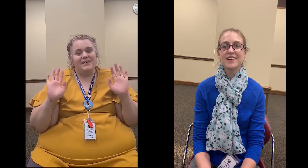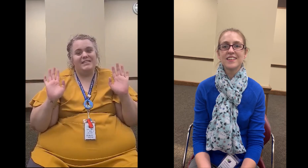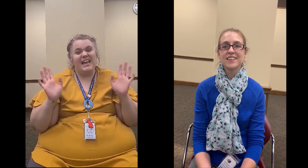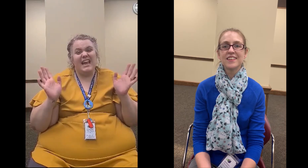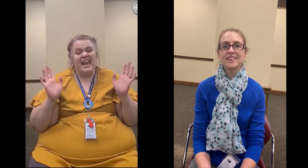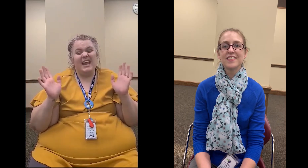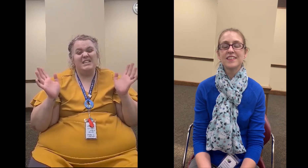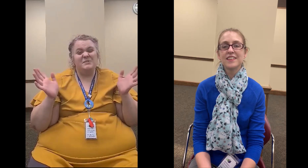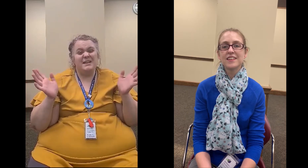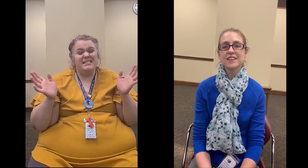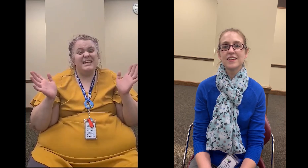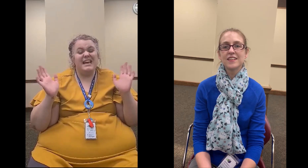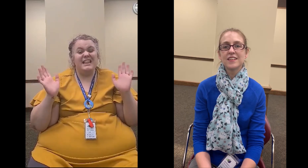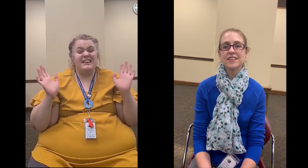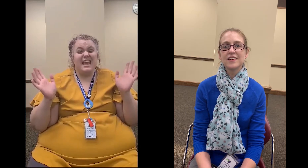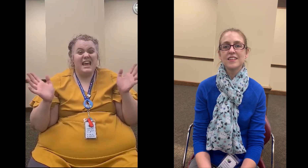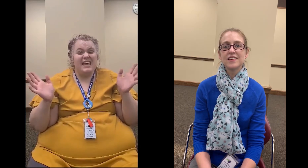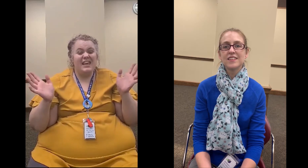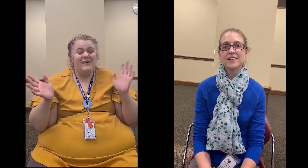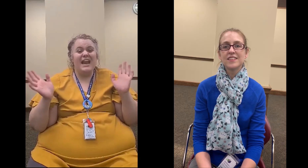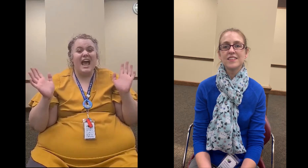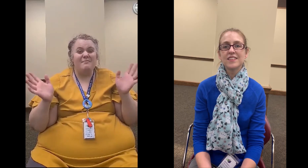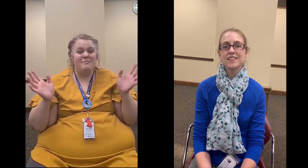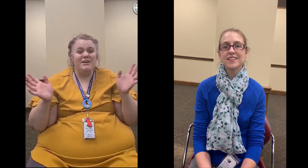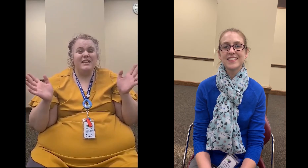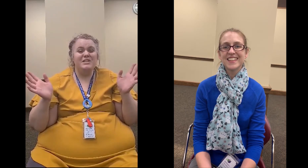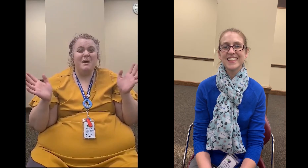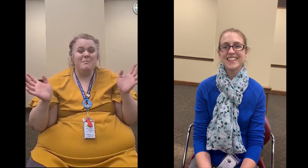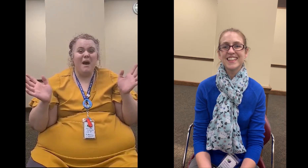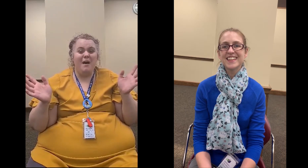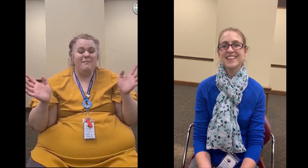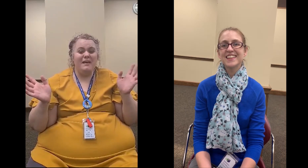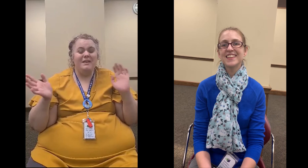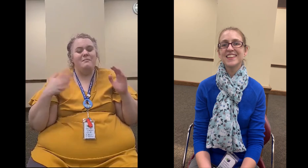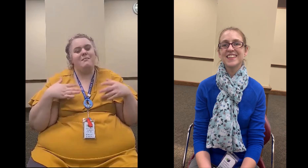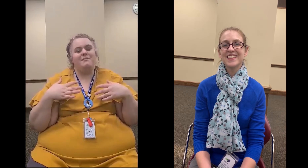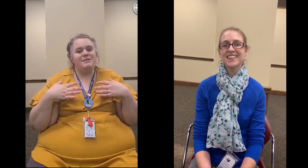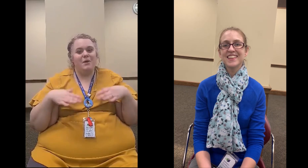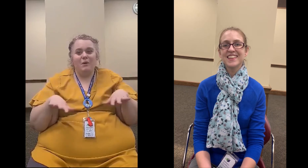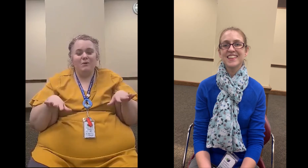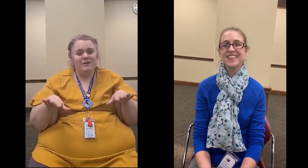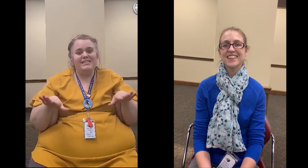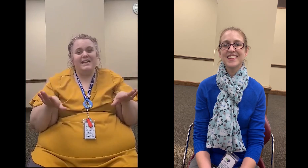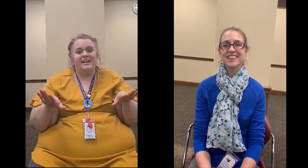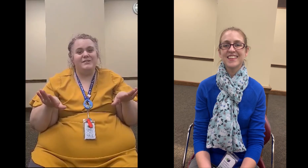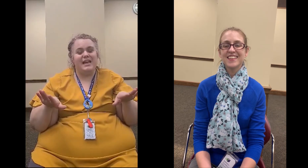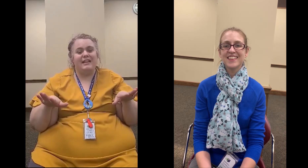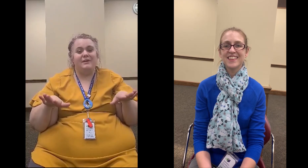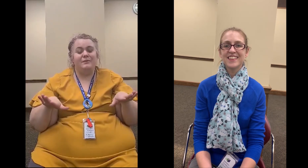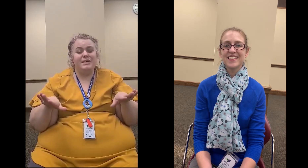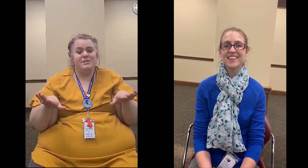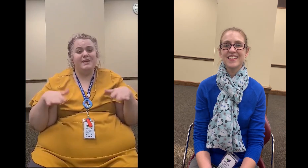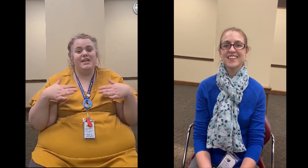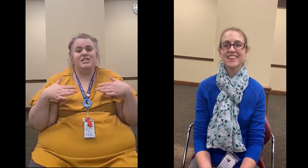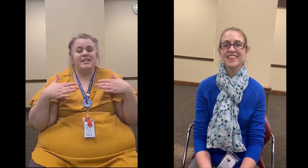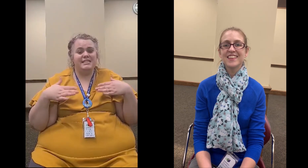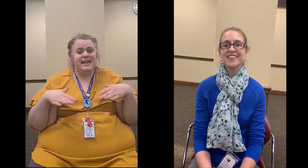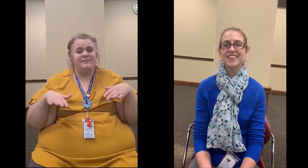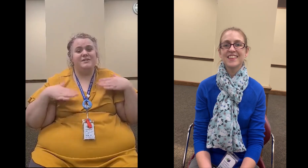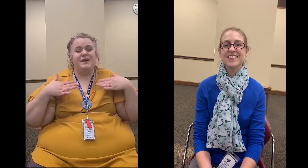2nd and i just want to say thank you and happy birthday to my mom my mom is the whole reason i know sign language because she is deaf so i'm